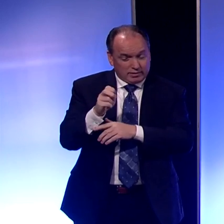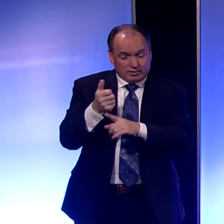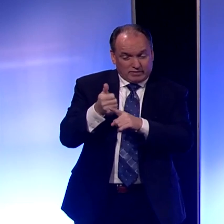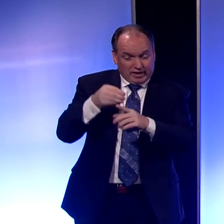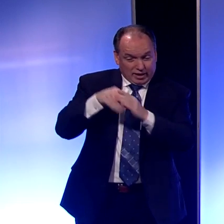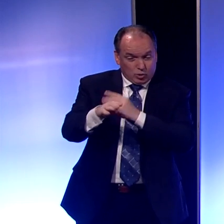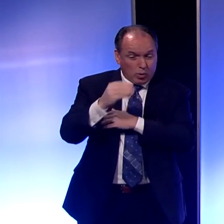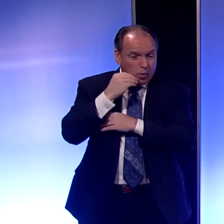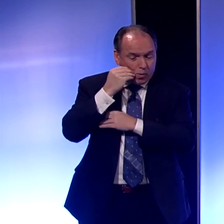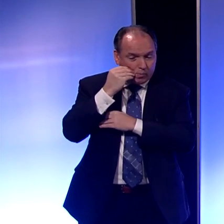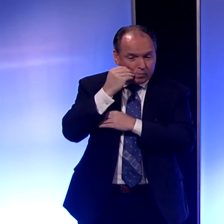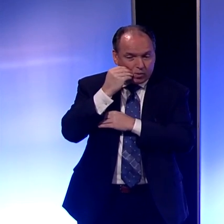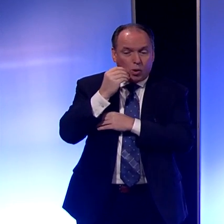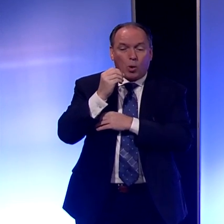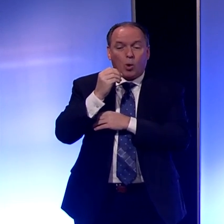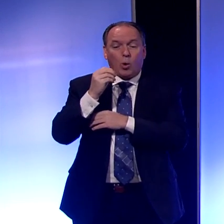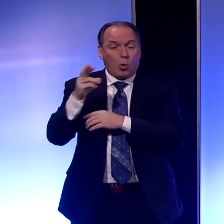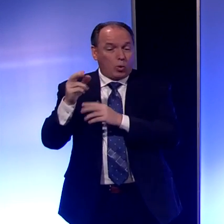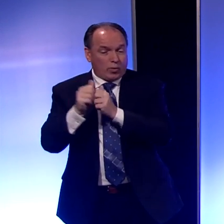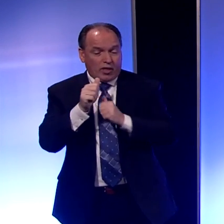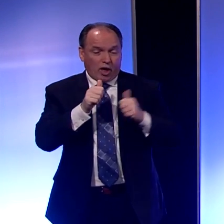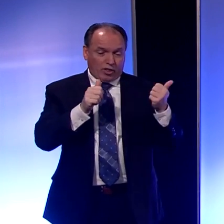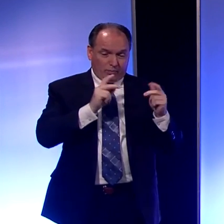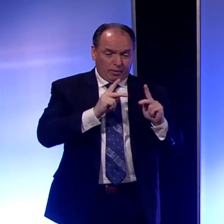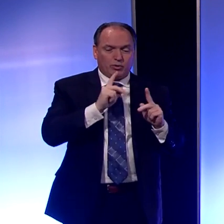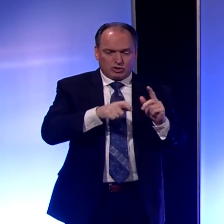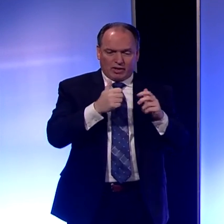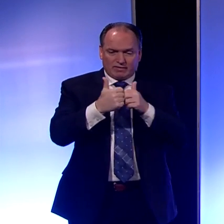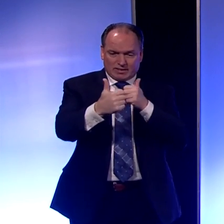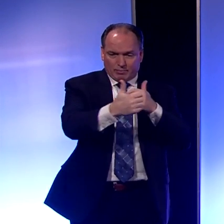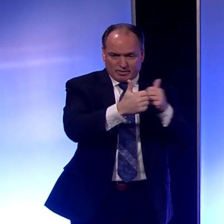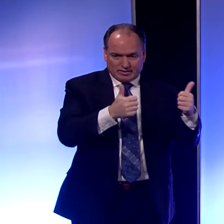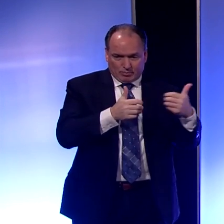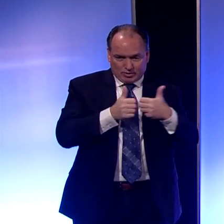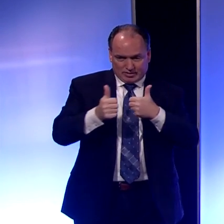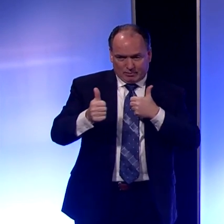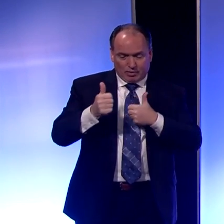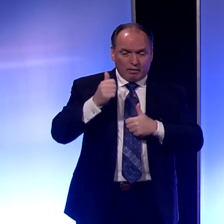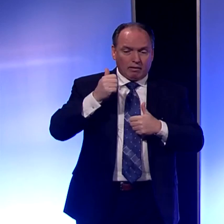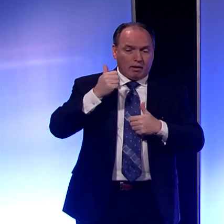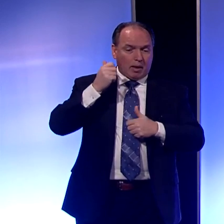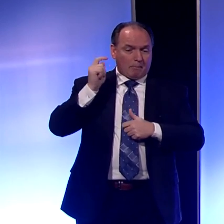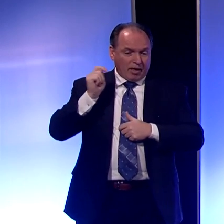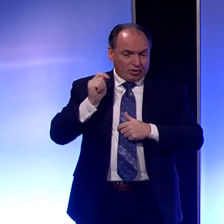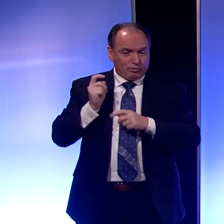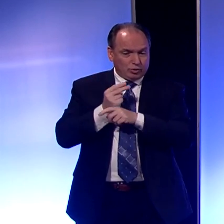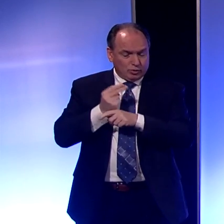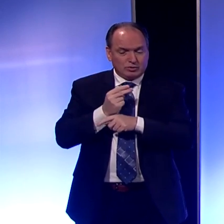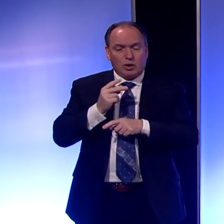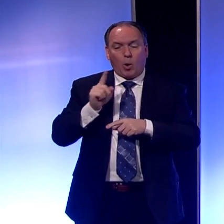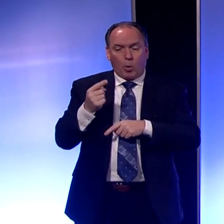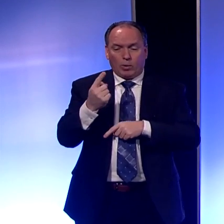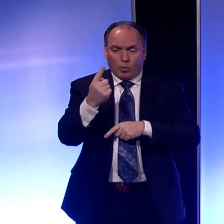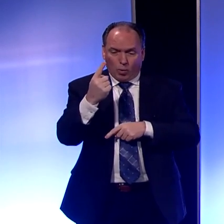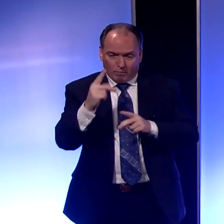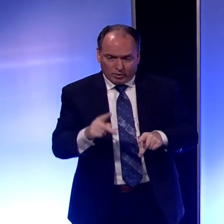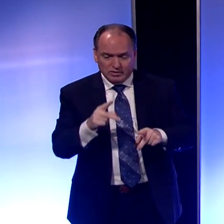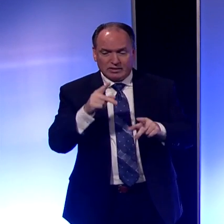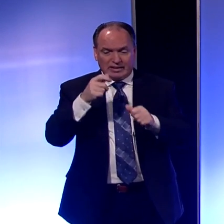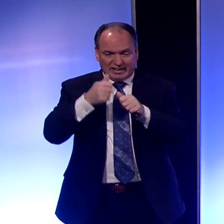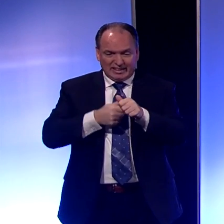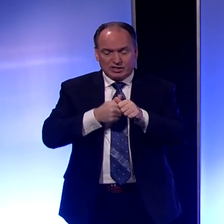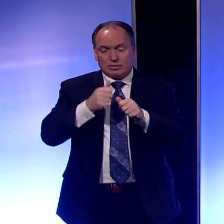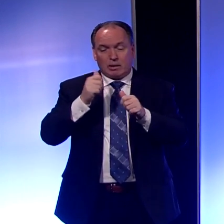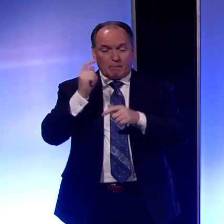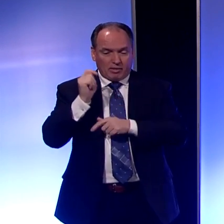back into a home where there are other people, you should have a separate bathroom to use, and you should be the only one using that. Or if there was a couple